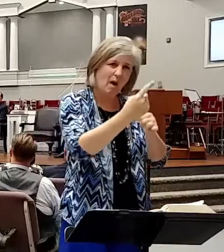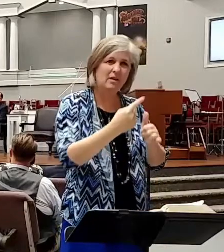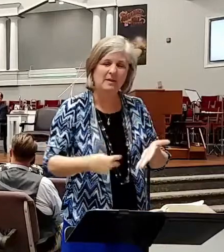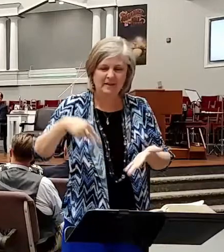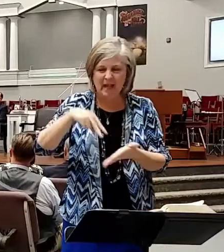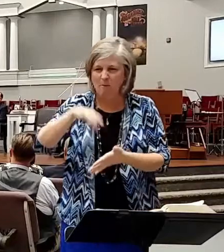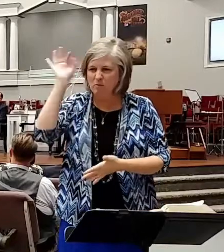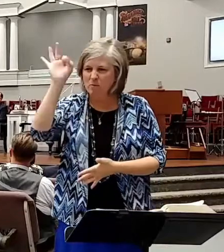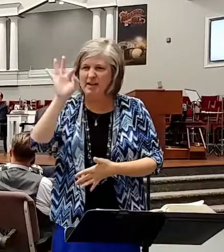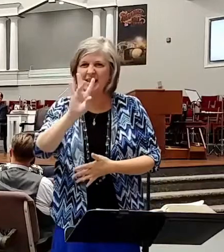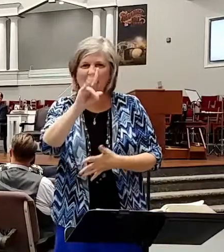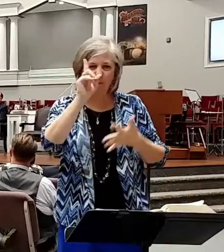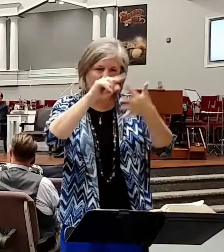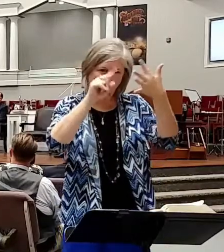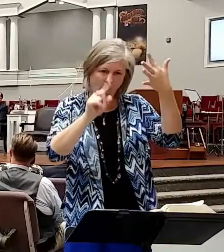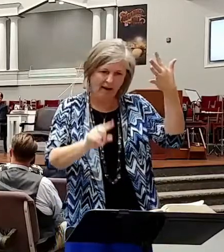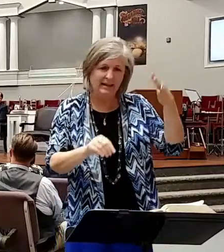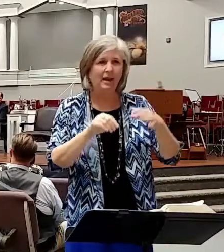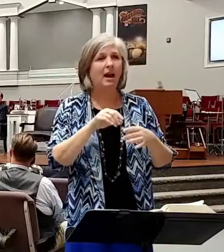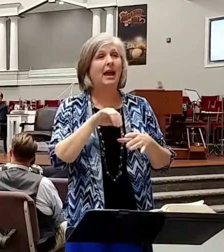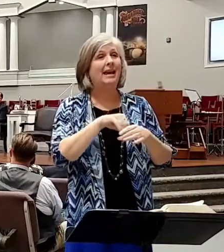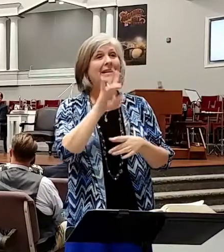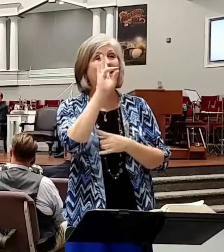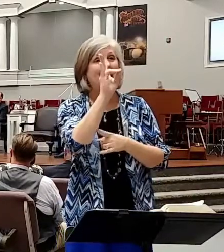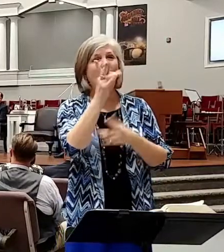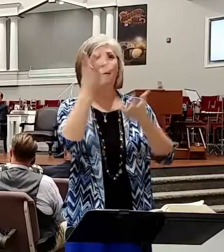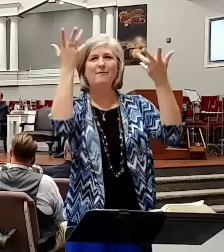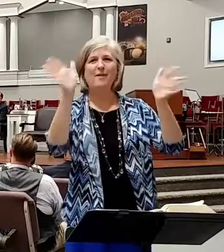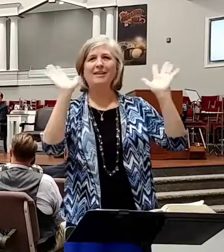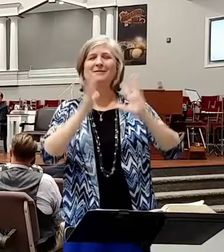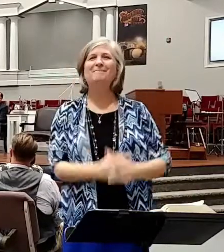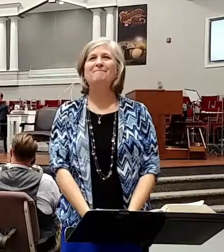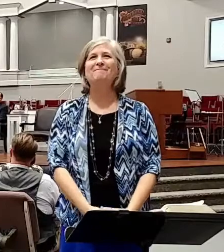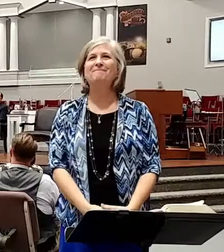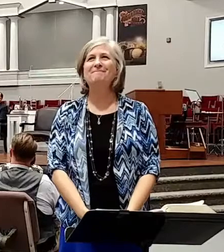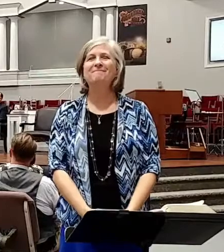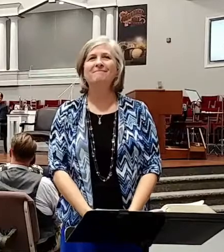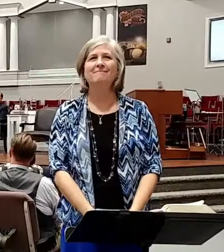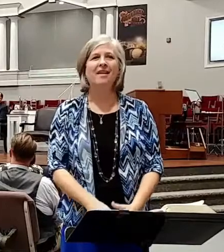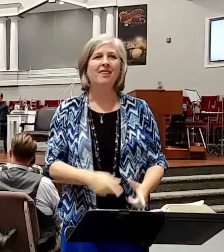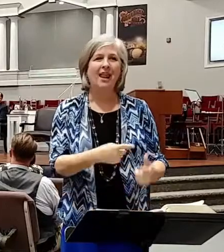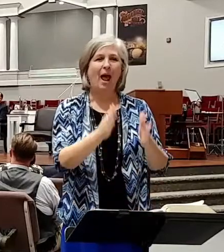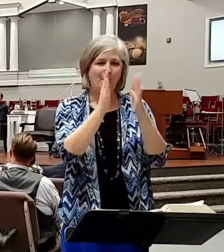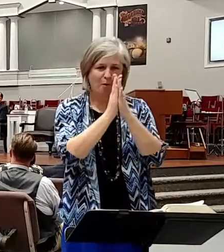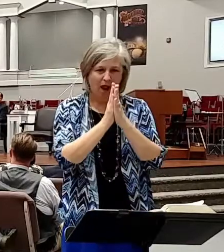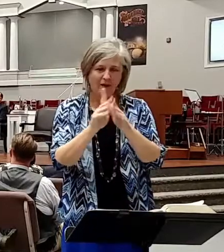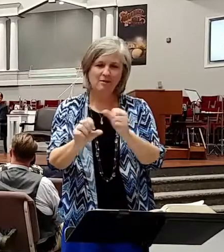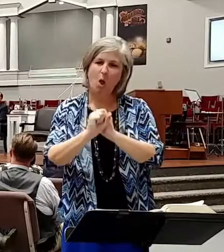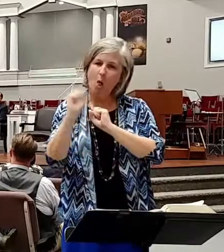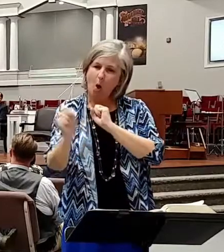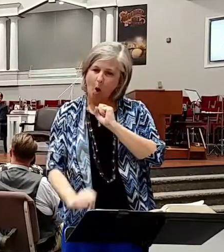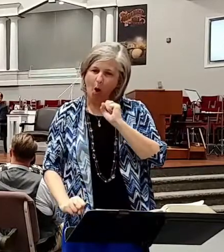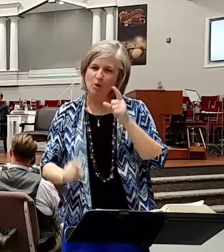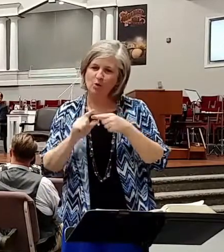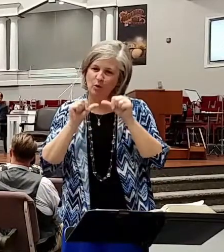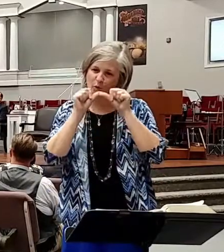seven points and about seven minutes I was done. And so I prayed a real long prayer to make it up to ten minutes and that was it.